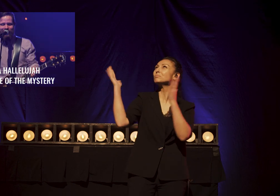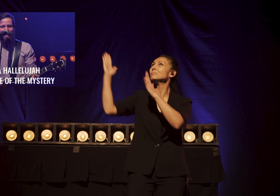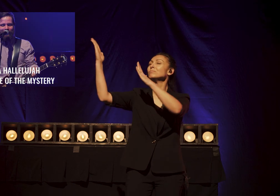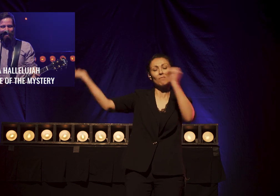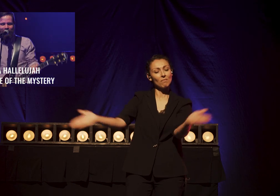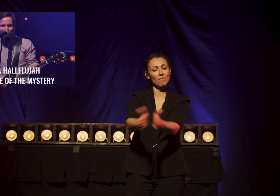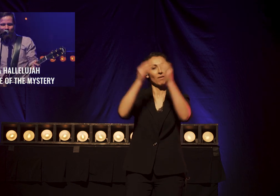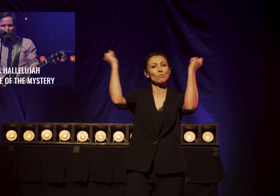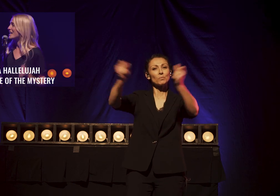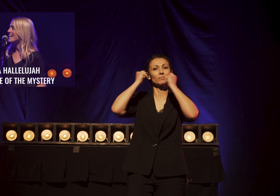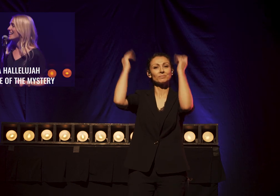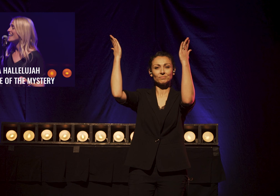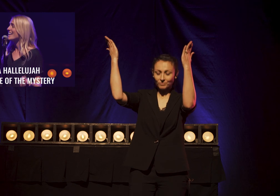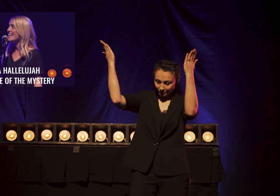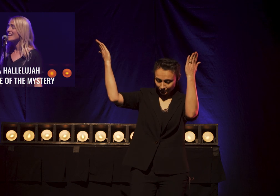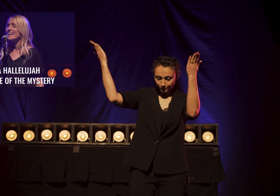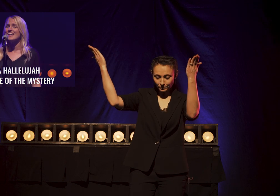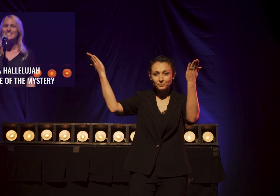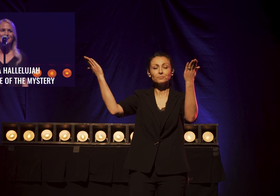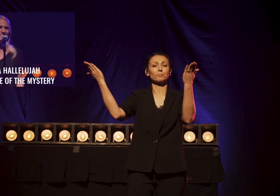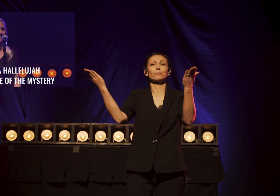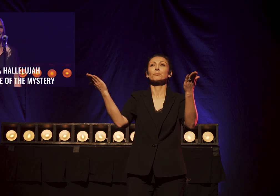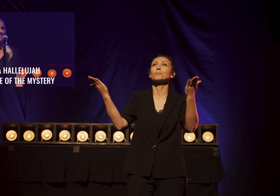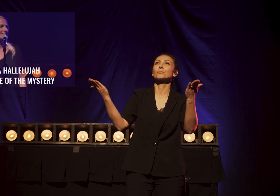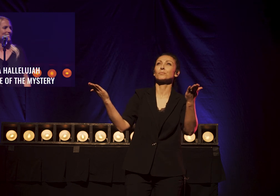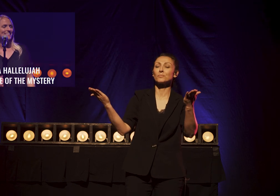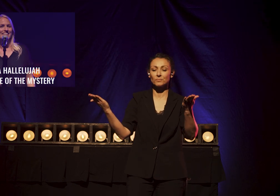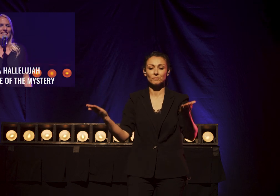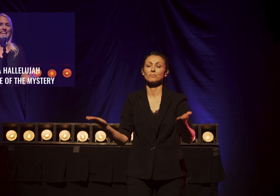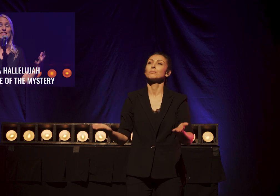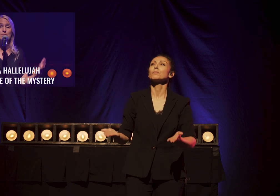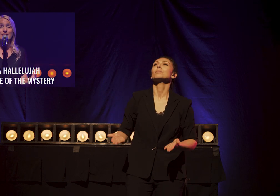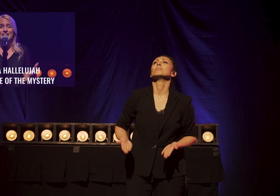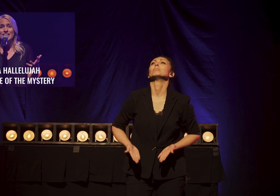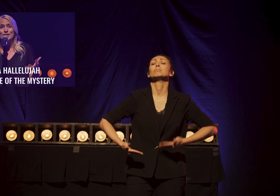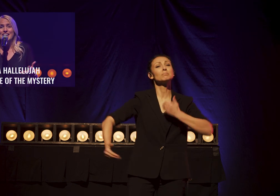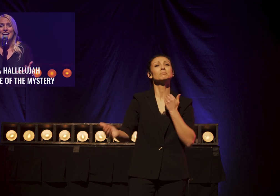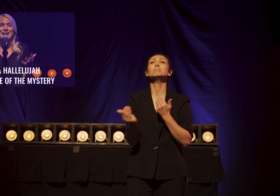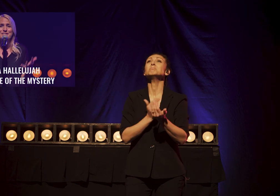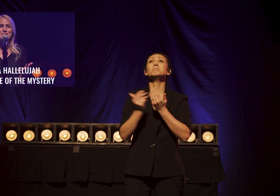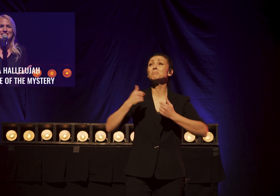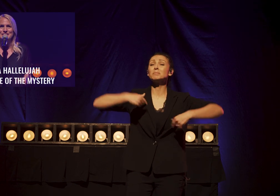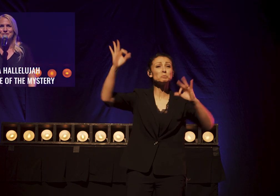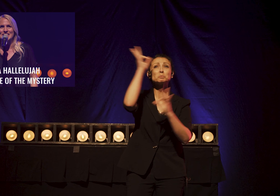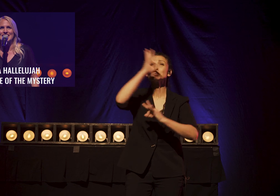hallelujah, and I'll the middle of the mystery.